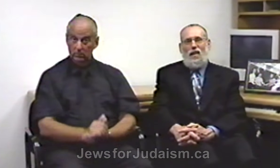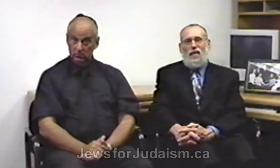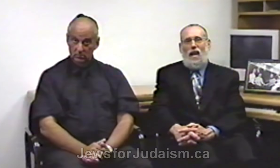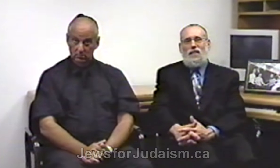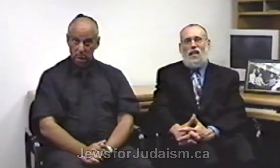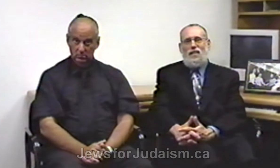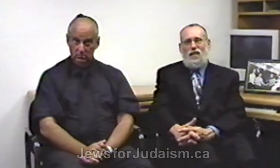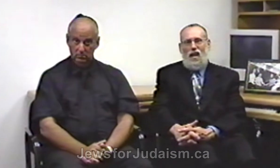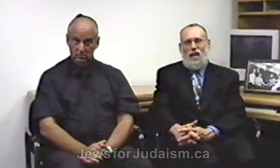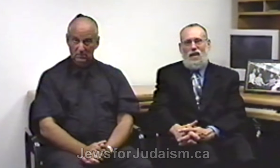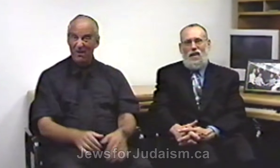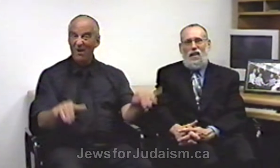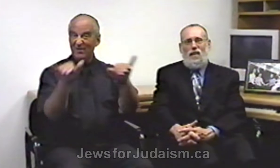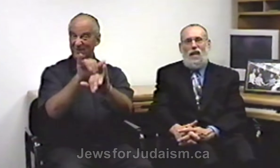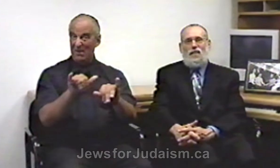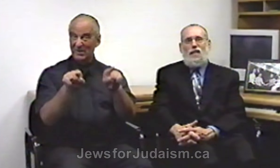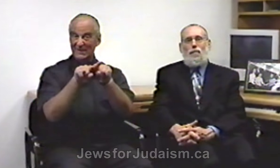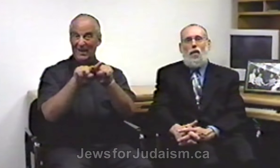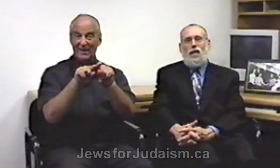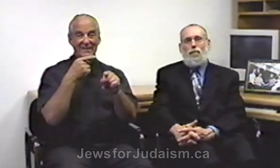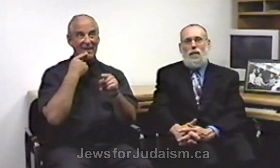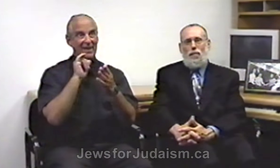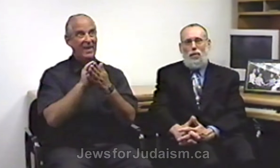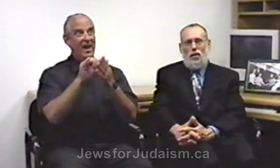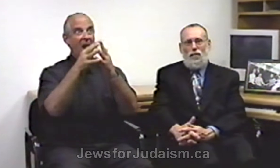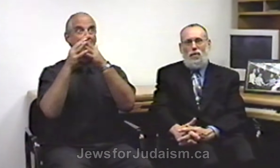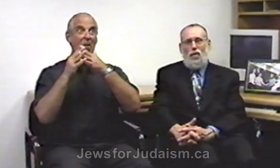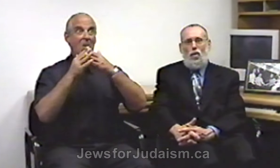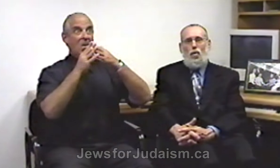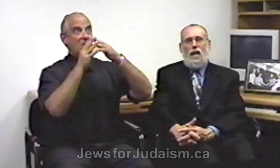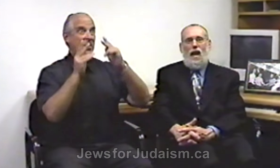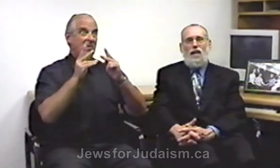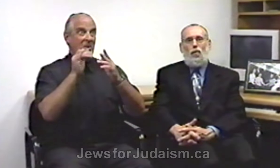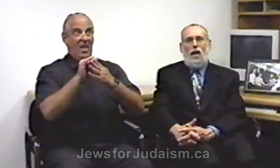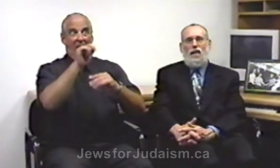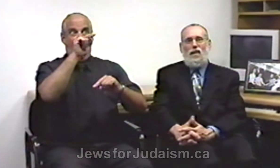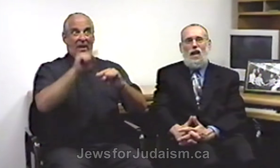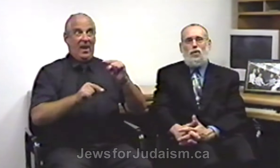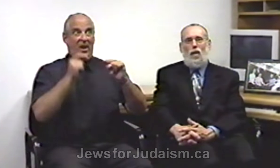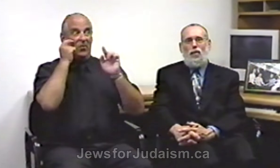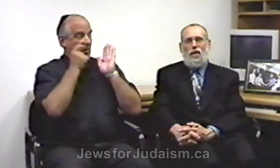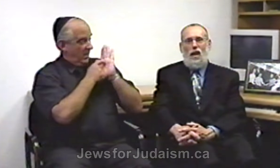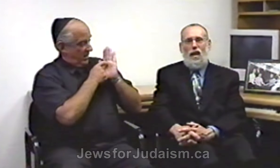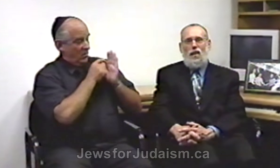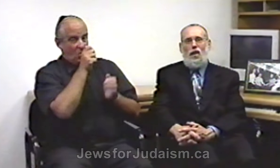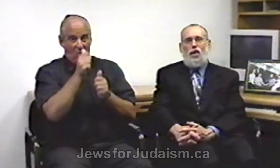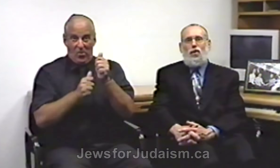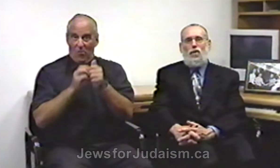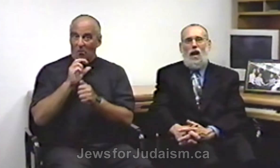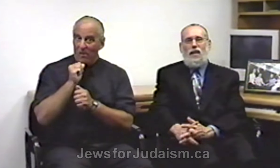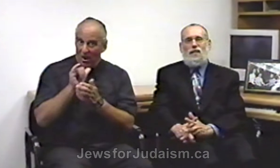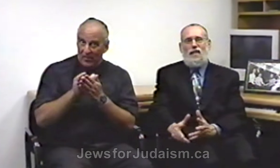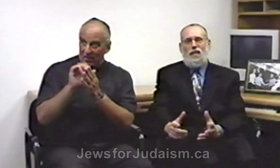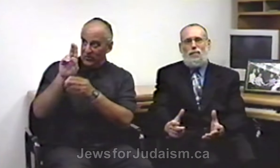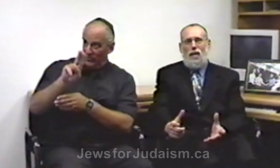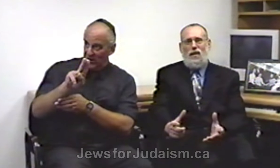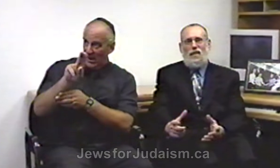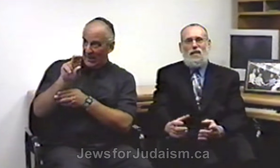That's like saying that it's the American people who can't recognize whether or not United States money is